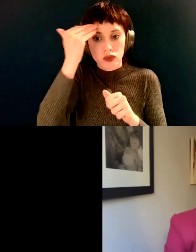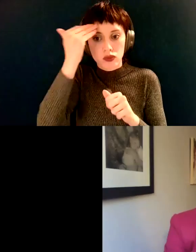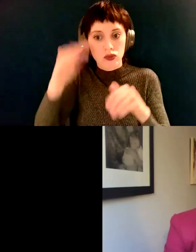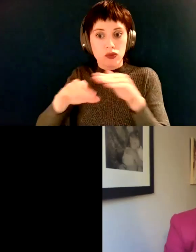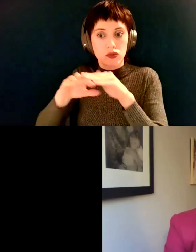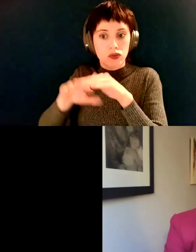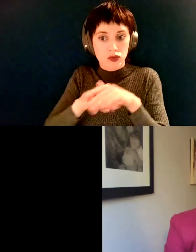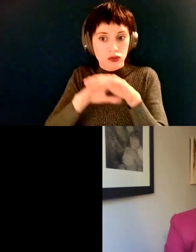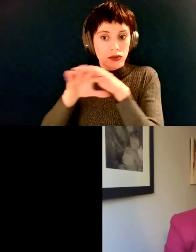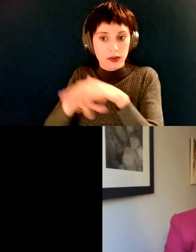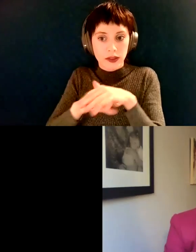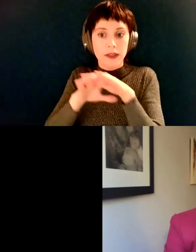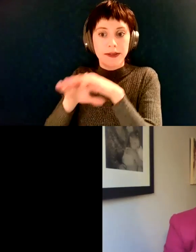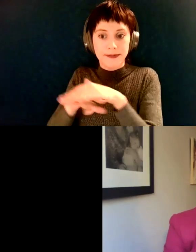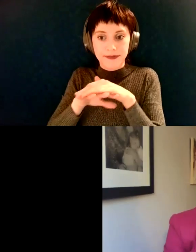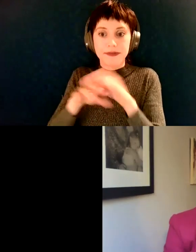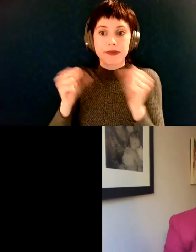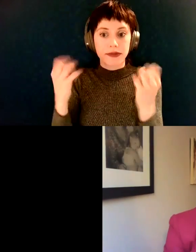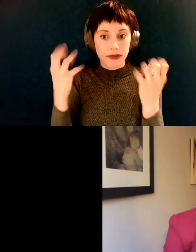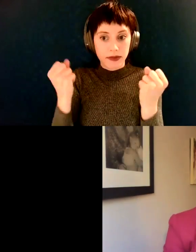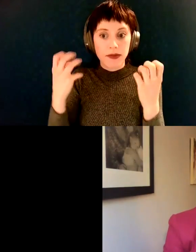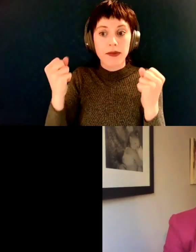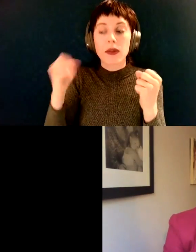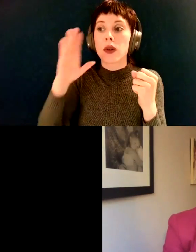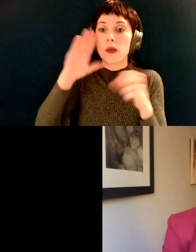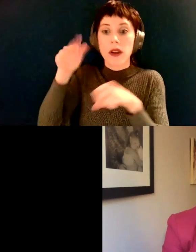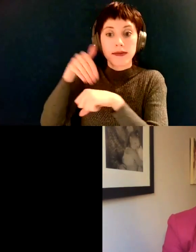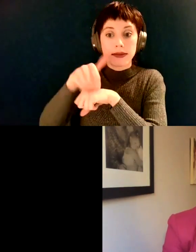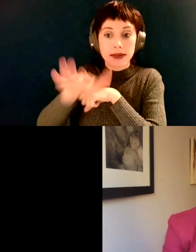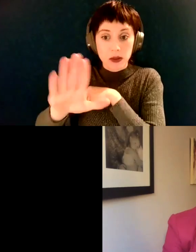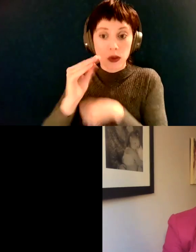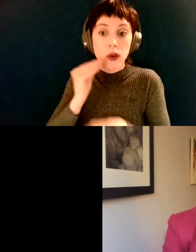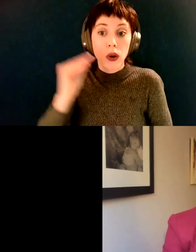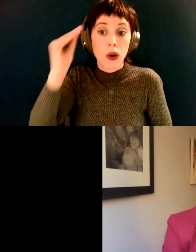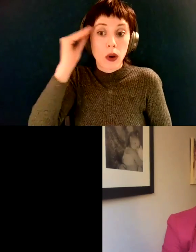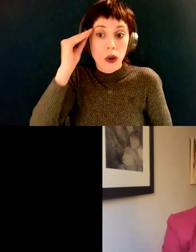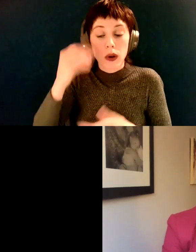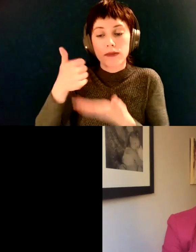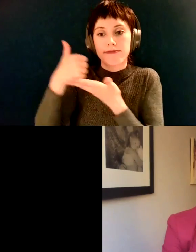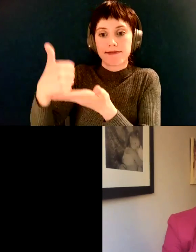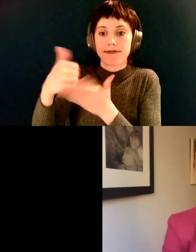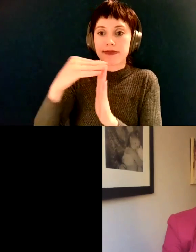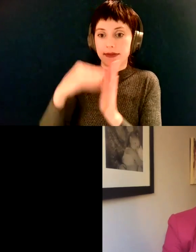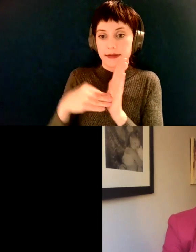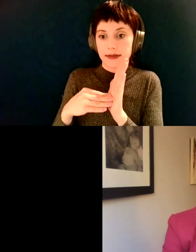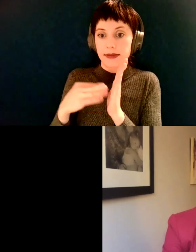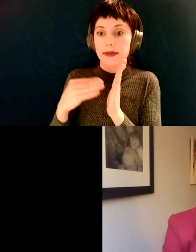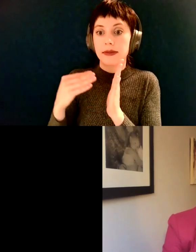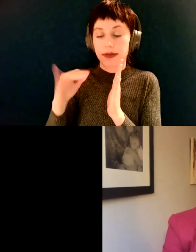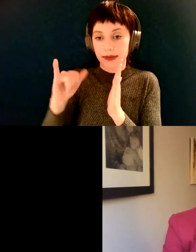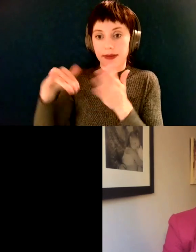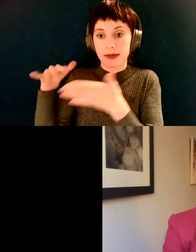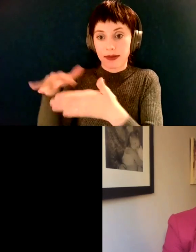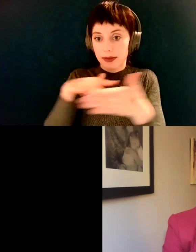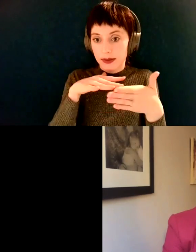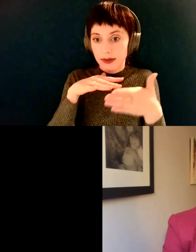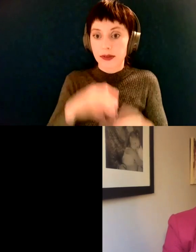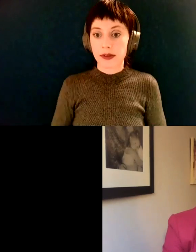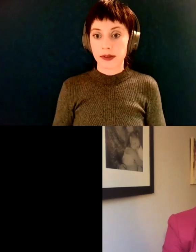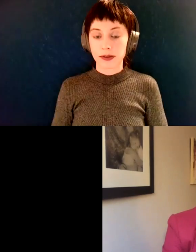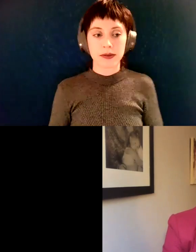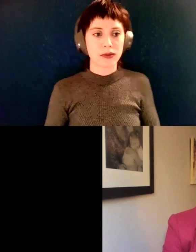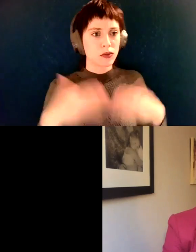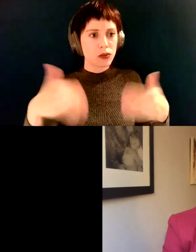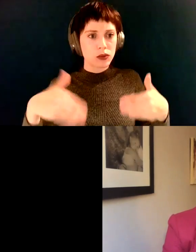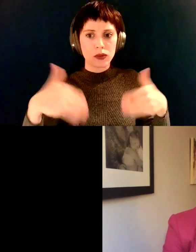tactile interpretation. So, yeah. Okay. Well, there is such a variety of disabilities,